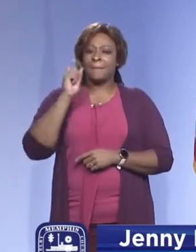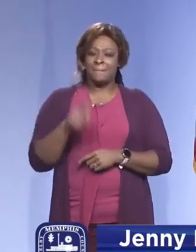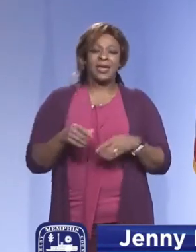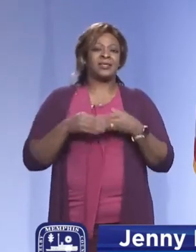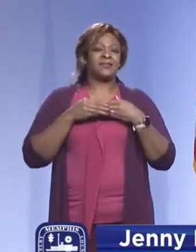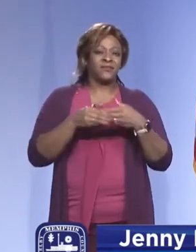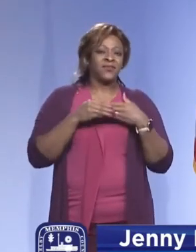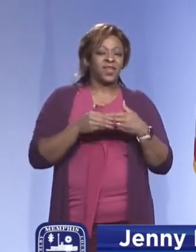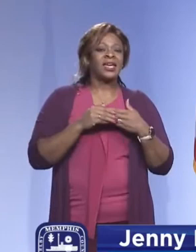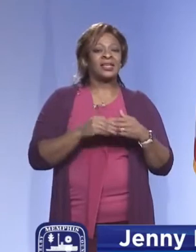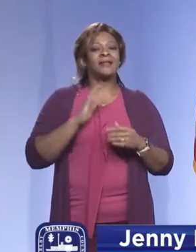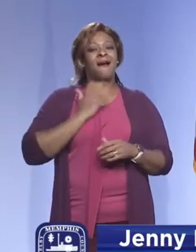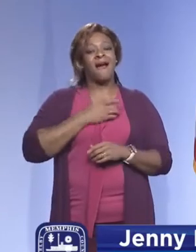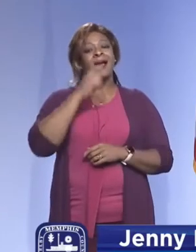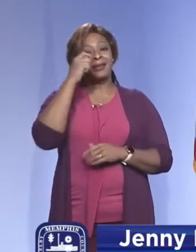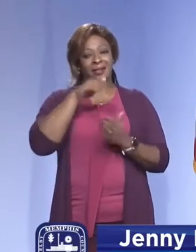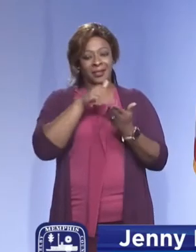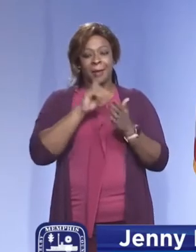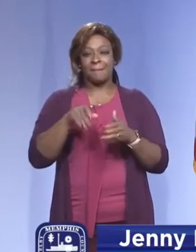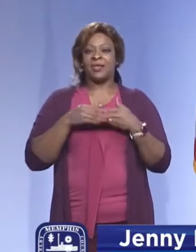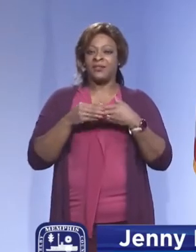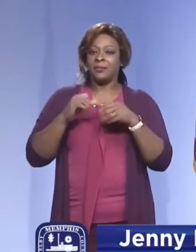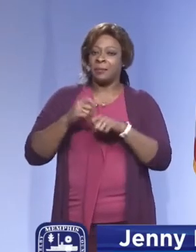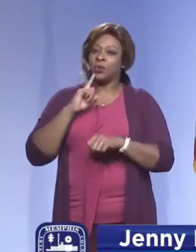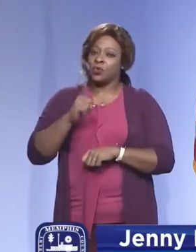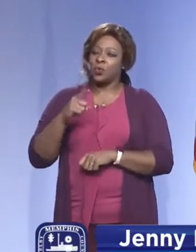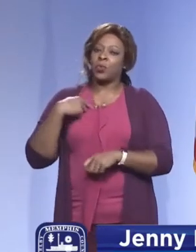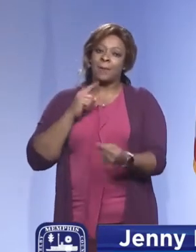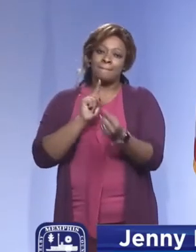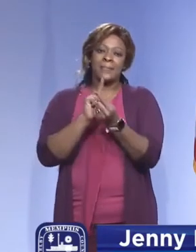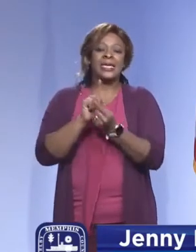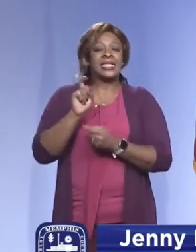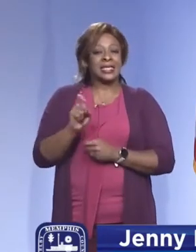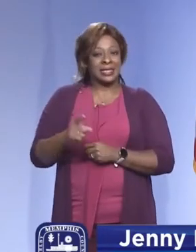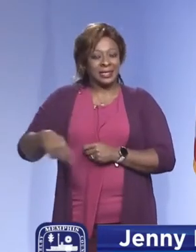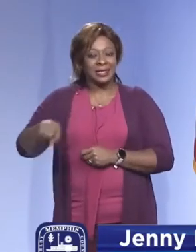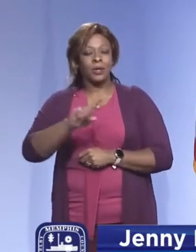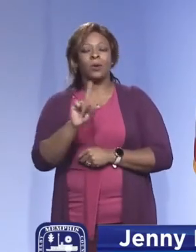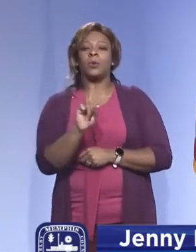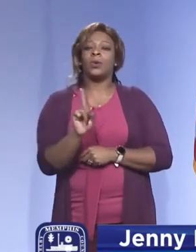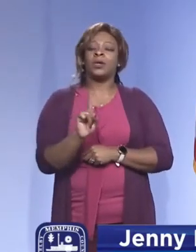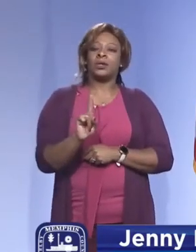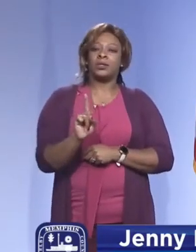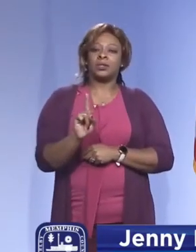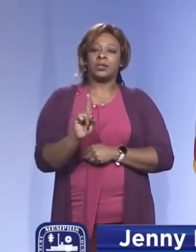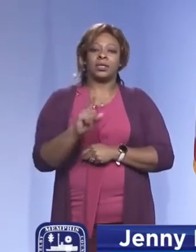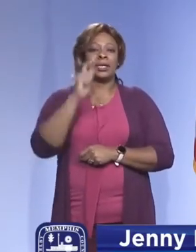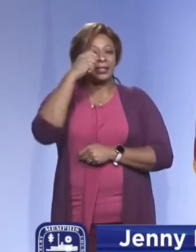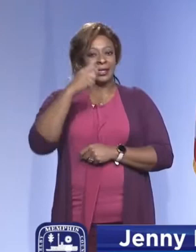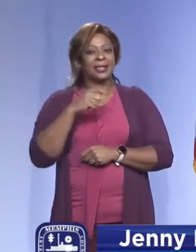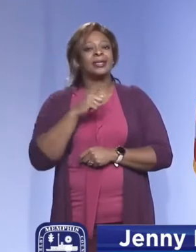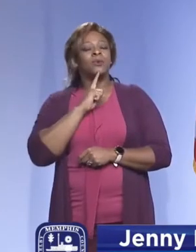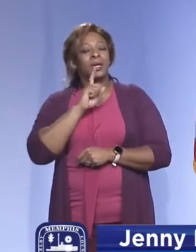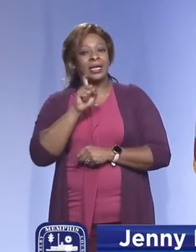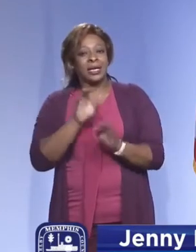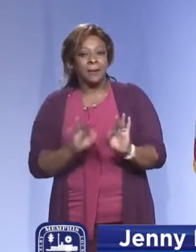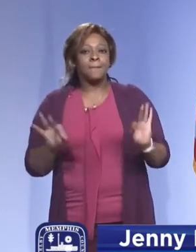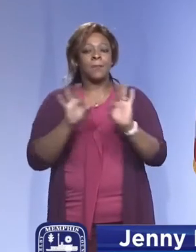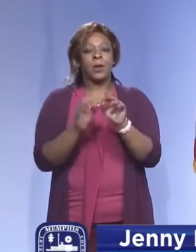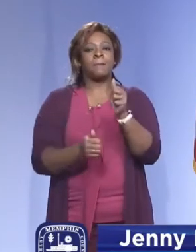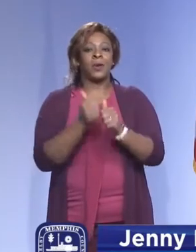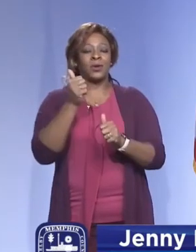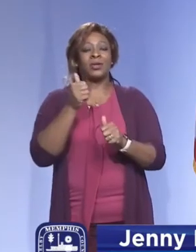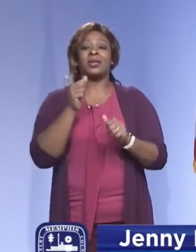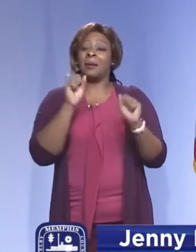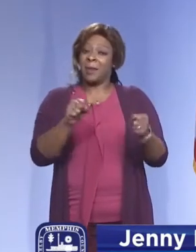our test sites, and we have to flex to make sure that we can meet the needs where testing is needed most, and that that